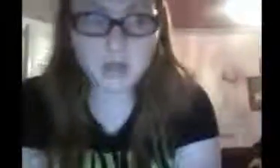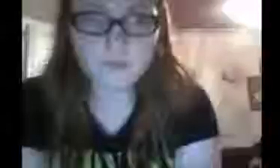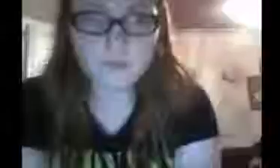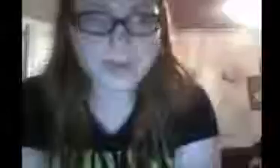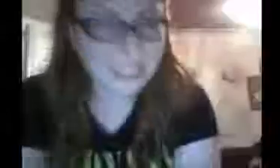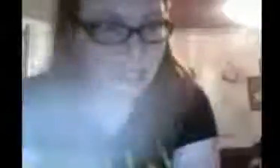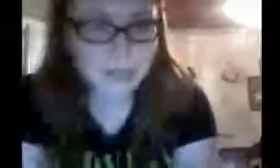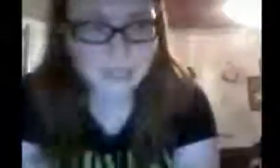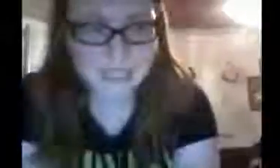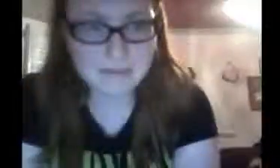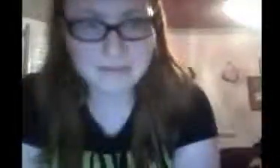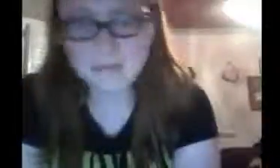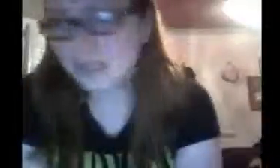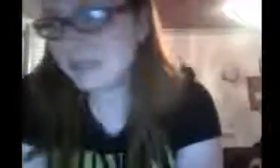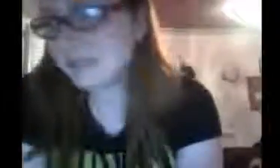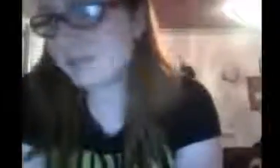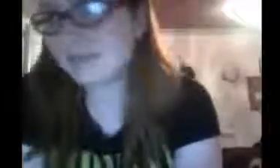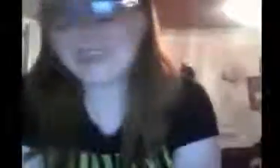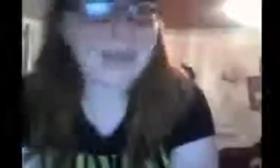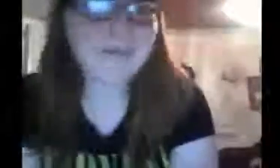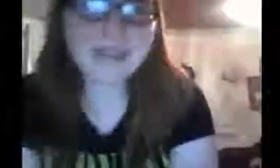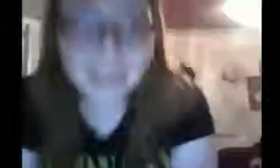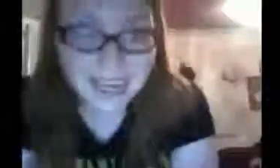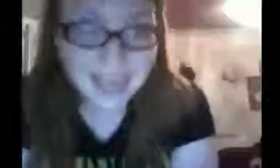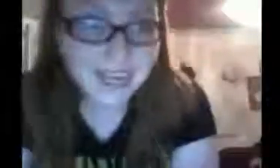team. Gabriella!